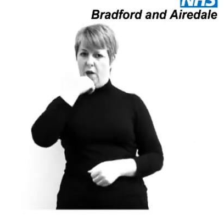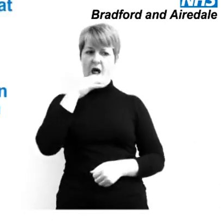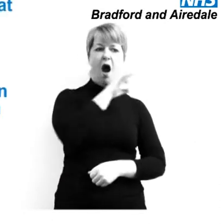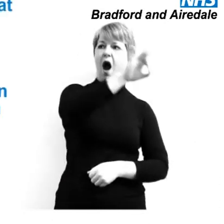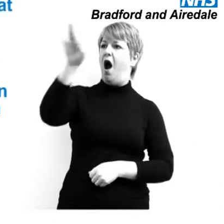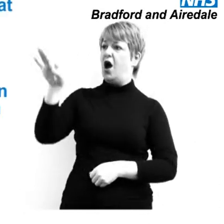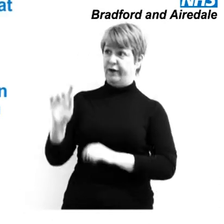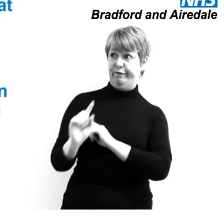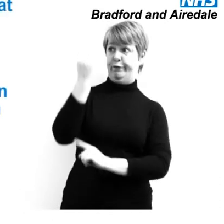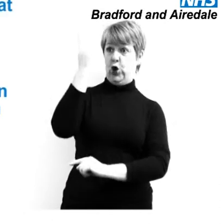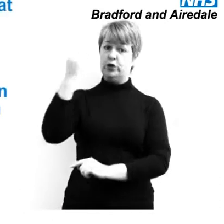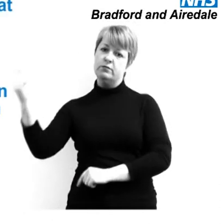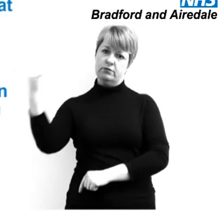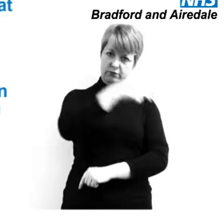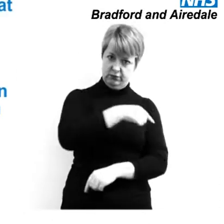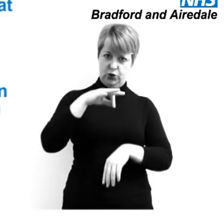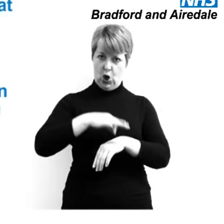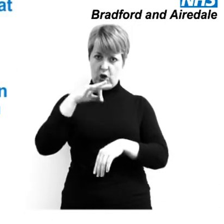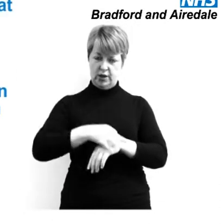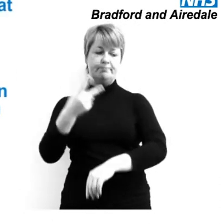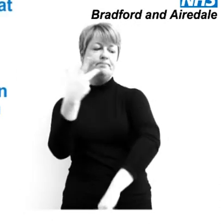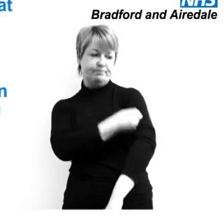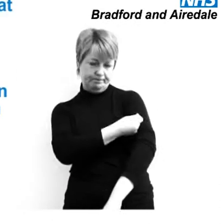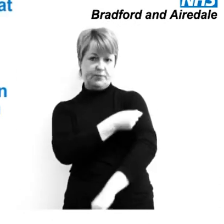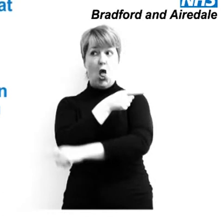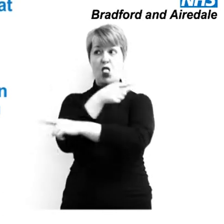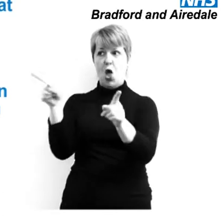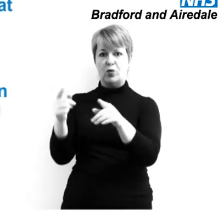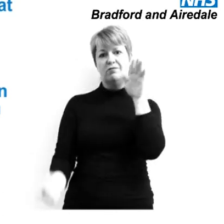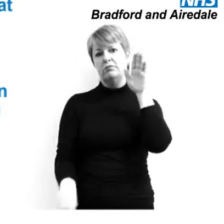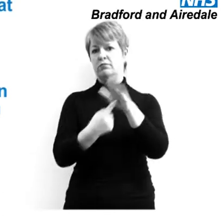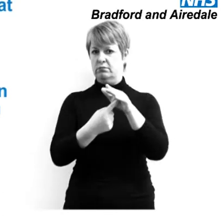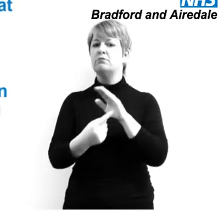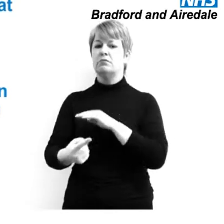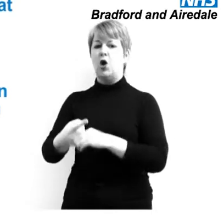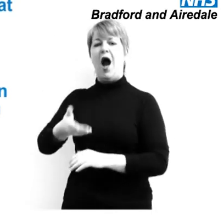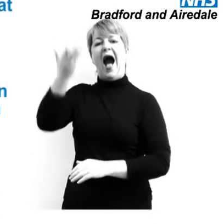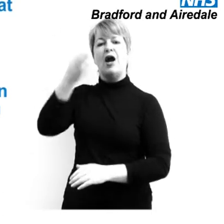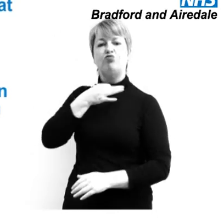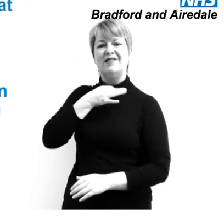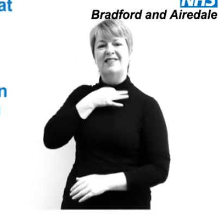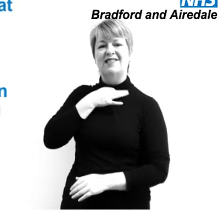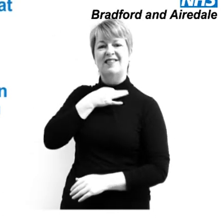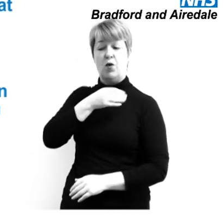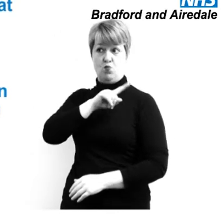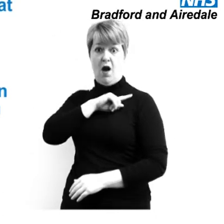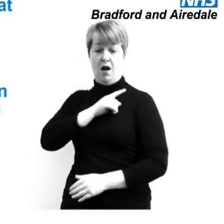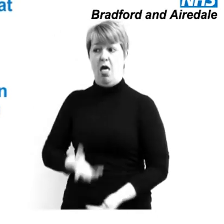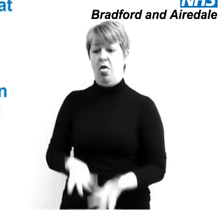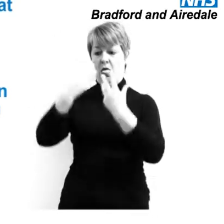These people are at the highest risk of severe illness if they catch swine flu They are the most vulnerable